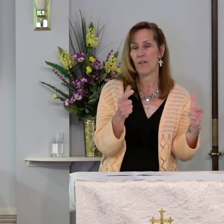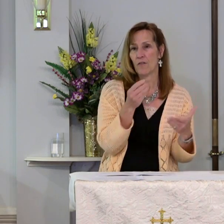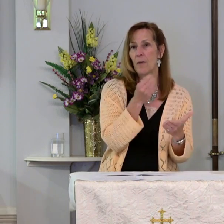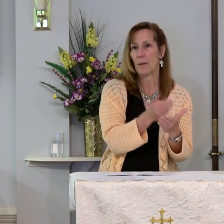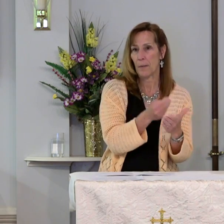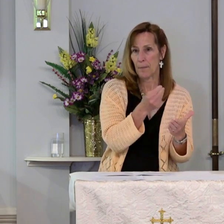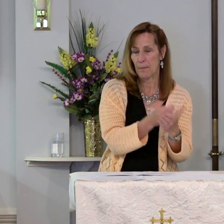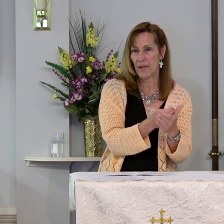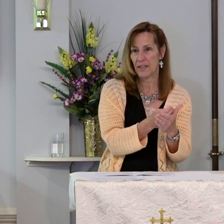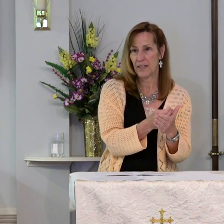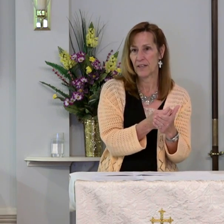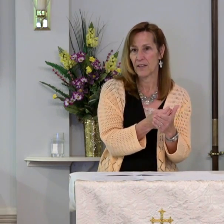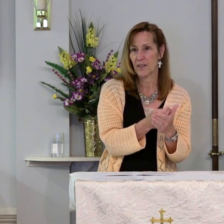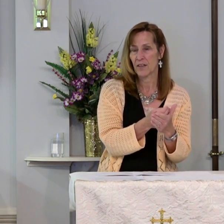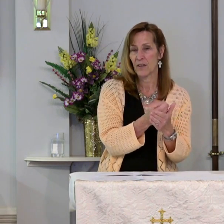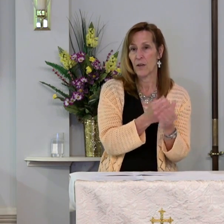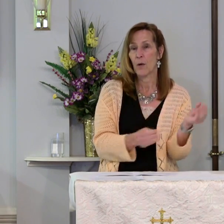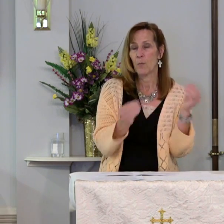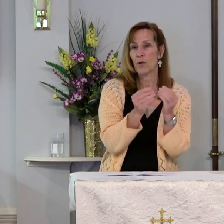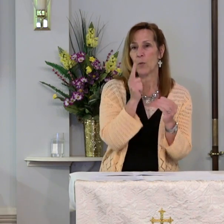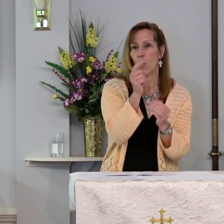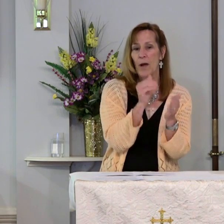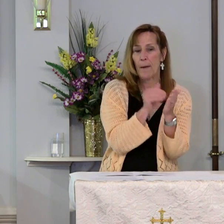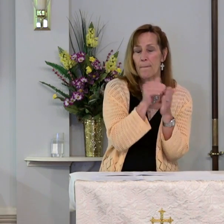over a million dollars.